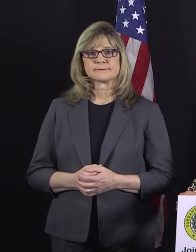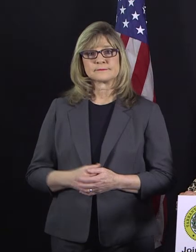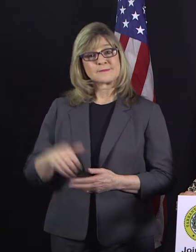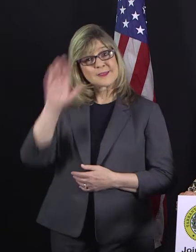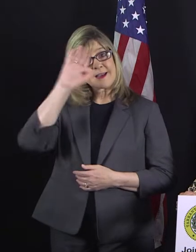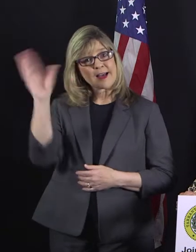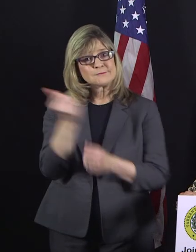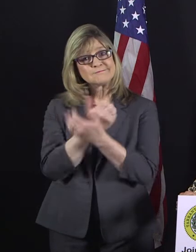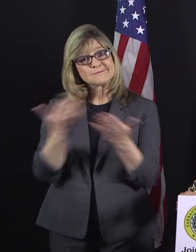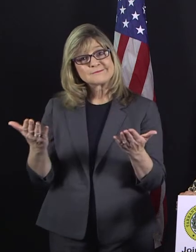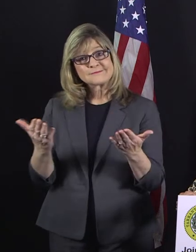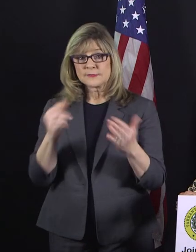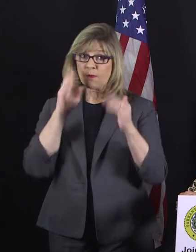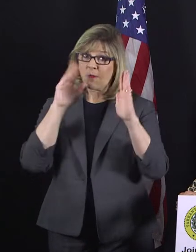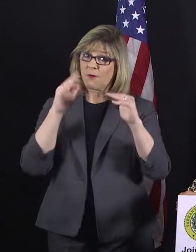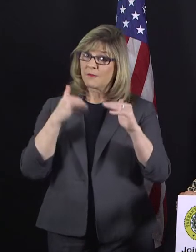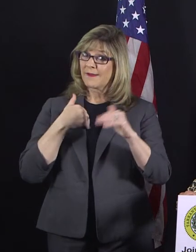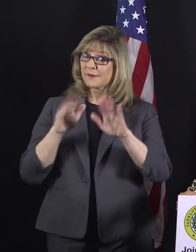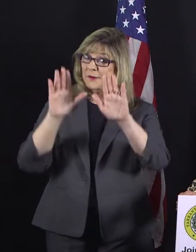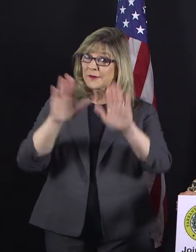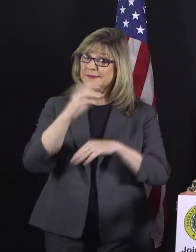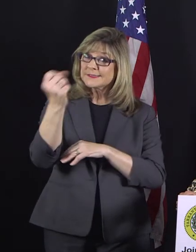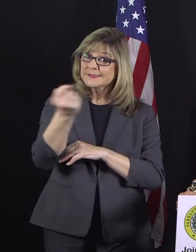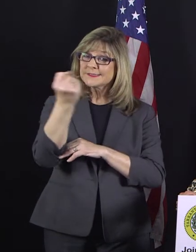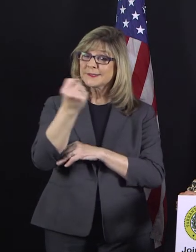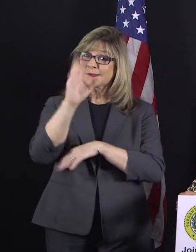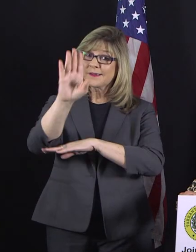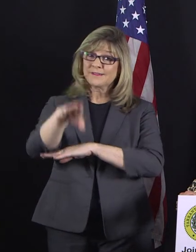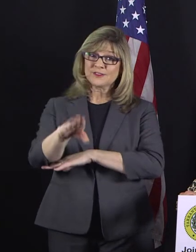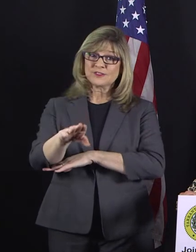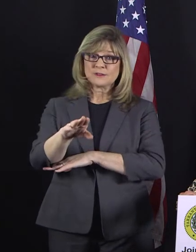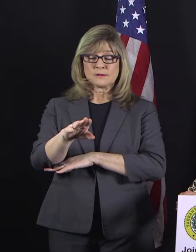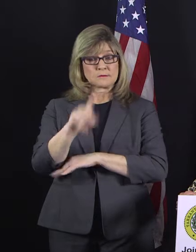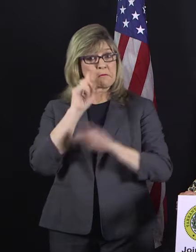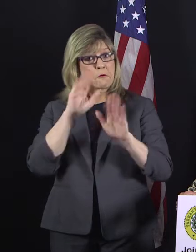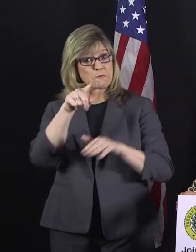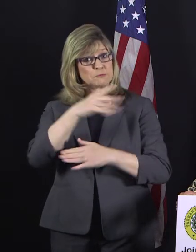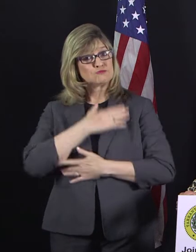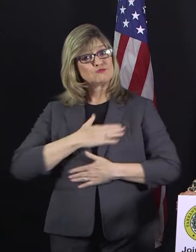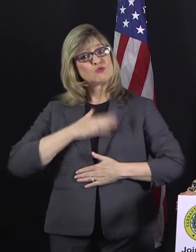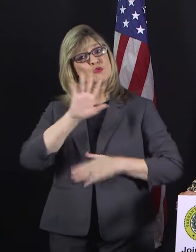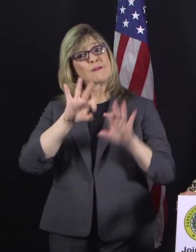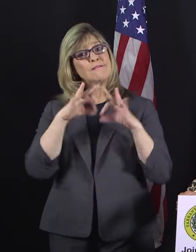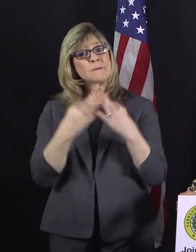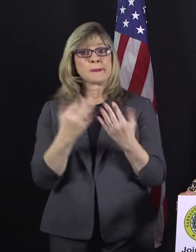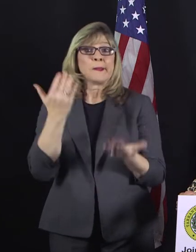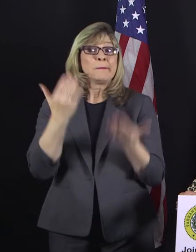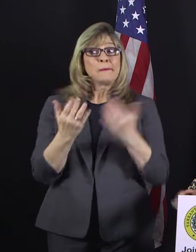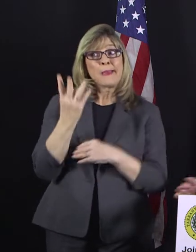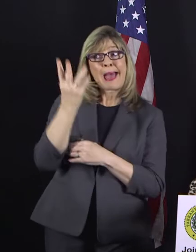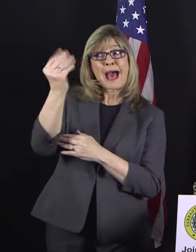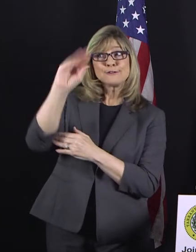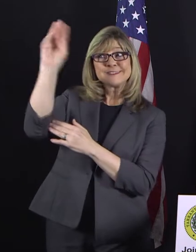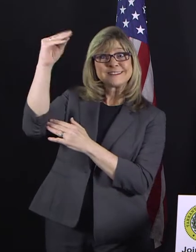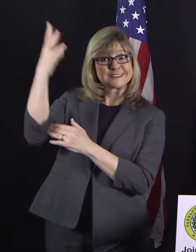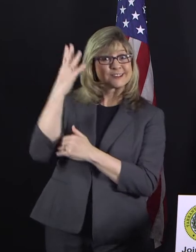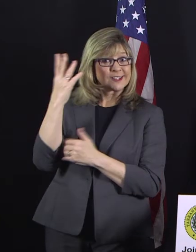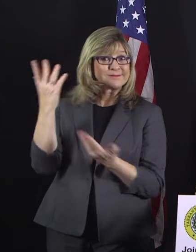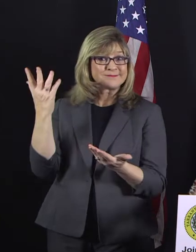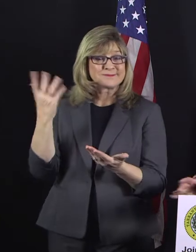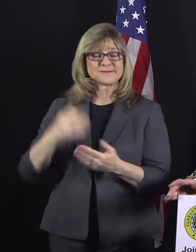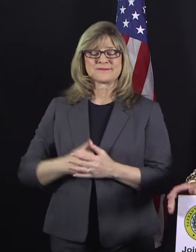Hi everybody. I hope you're having a great Saturday afternoon, that you're enjoying your family and maybe getting out and getting a little sunshine.